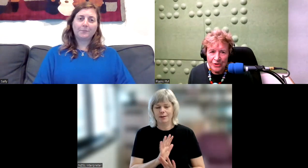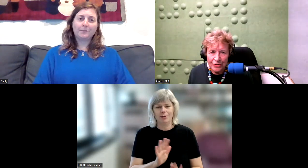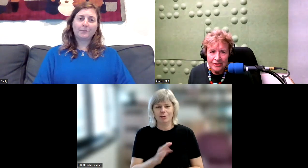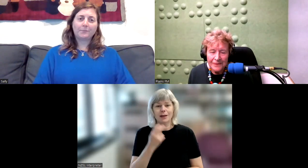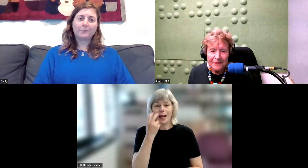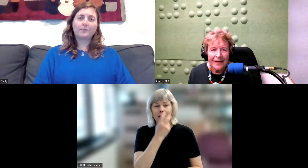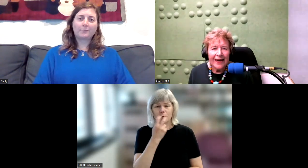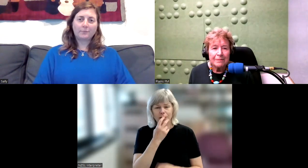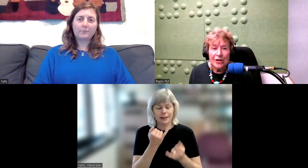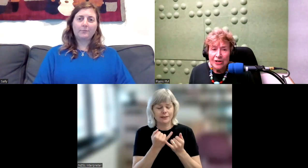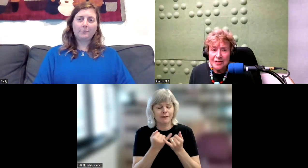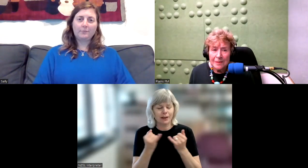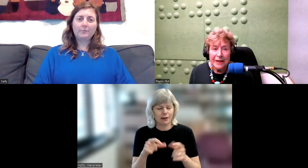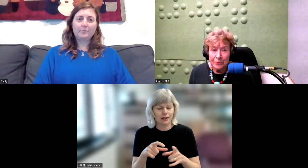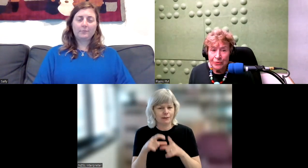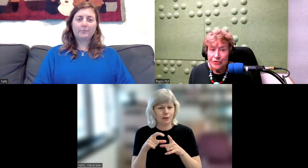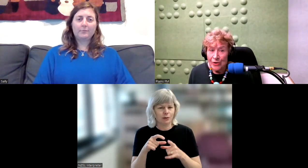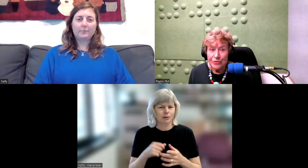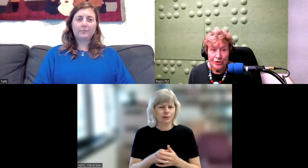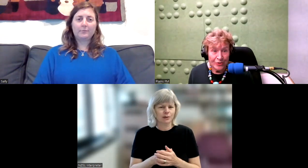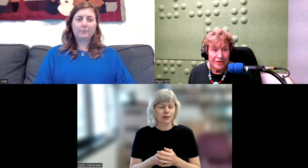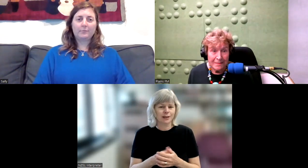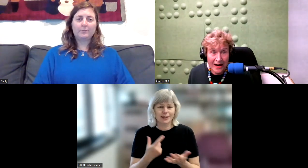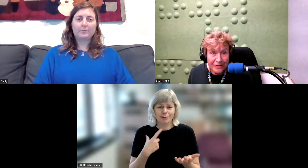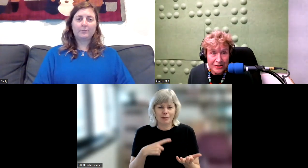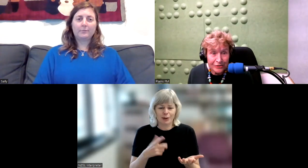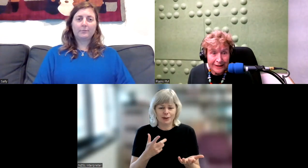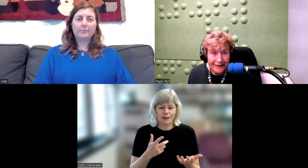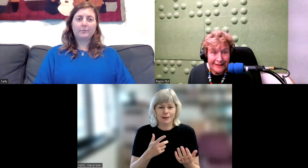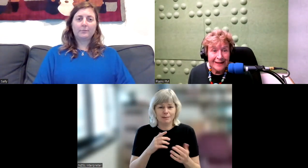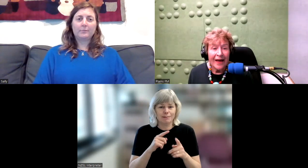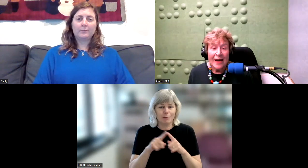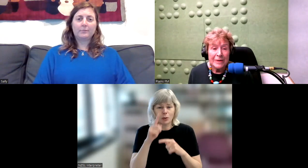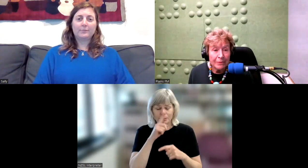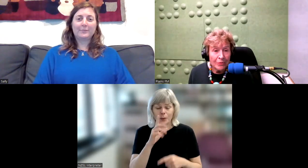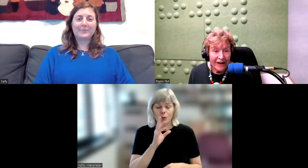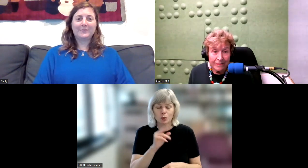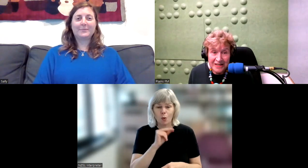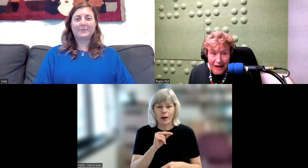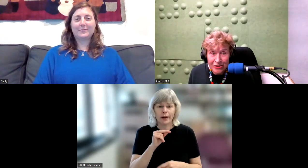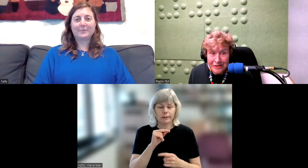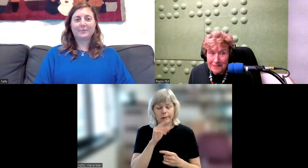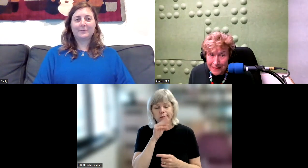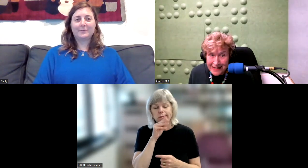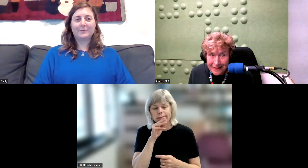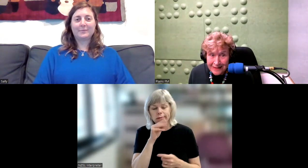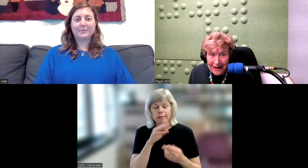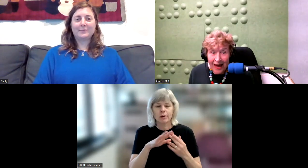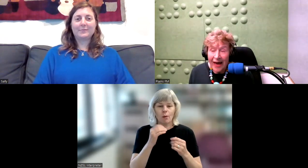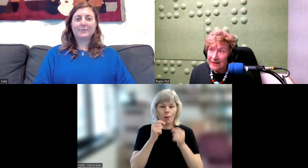learn because people don't use their mouths correctly. People have mustaches and beards, and